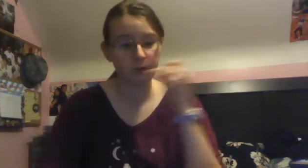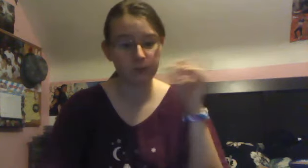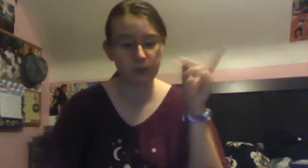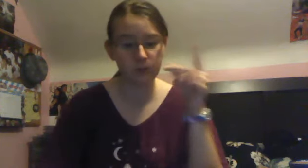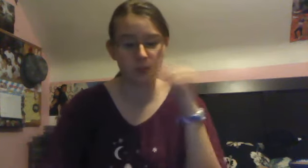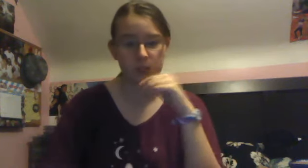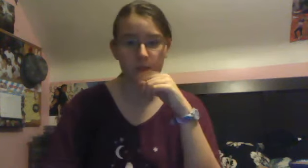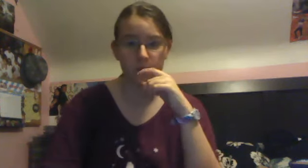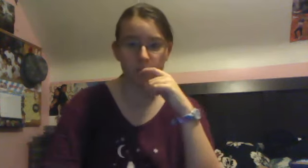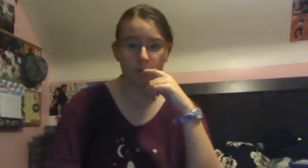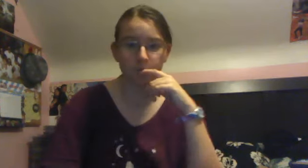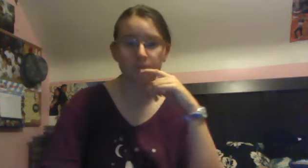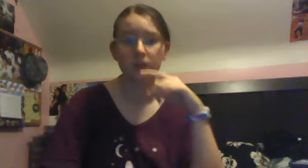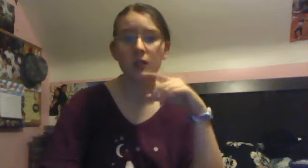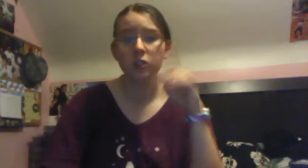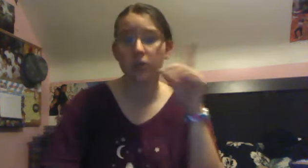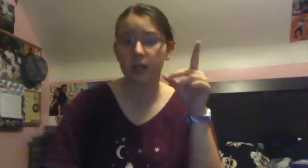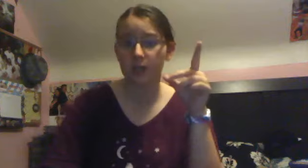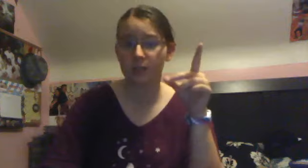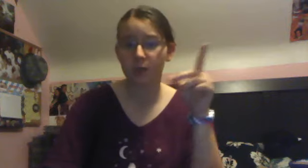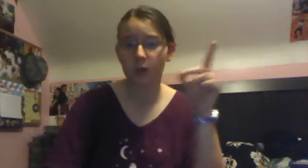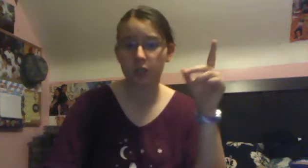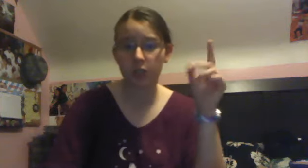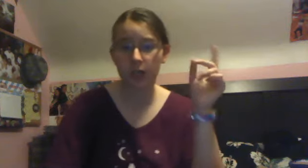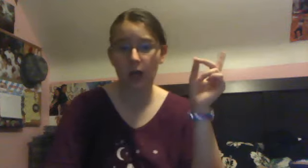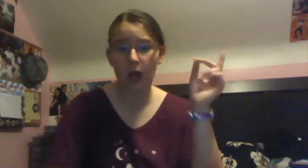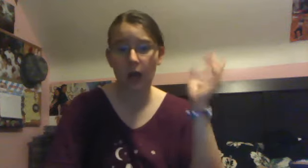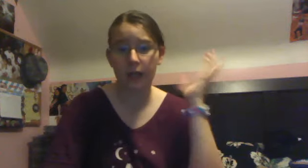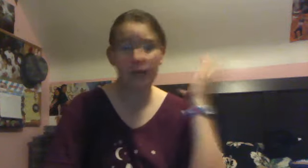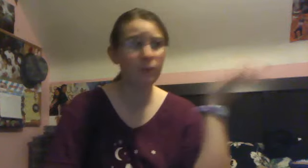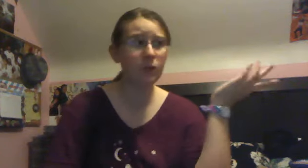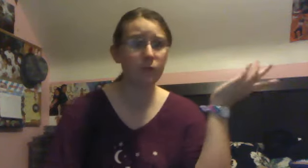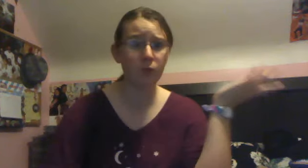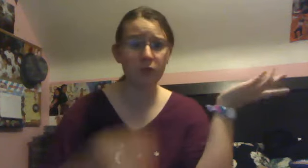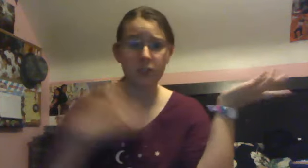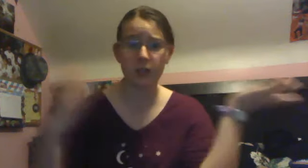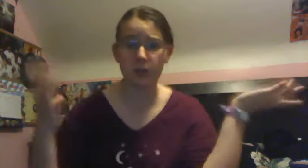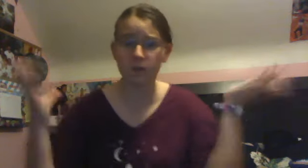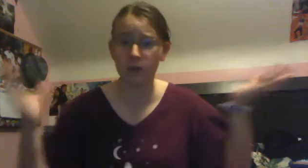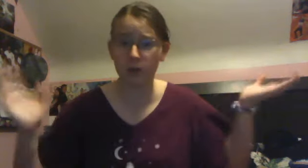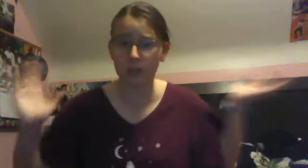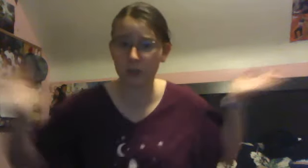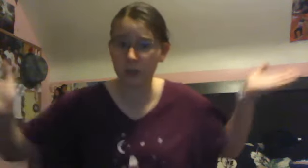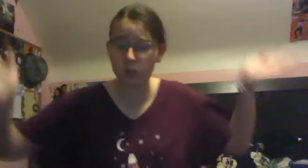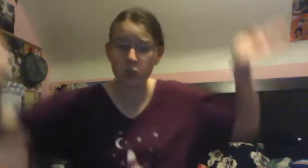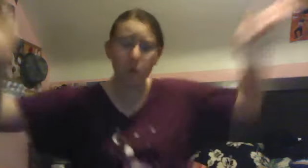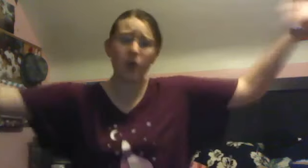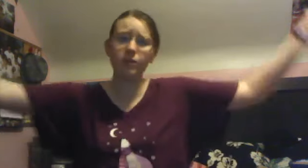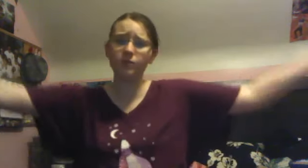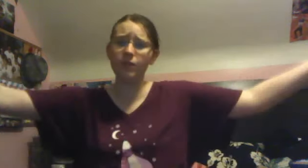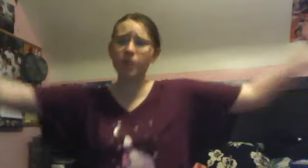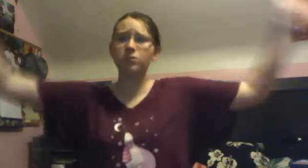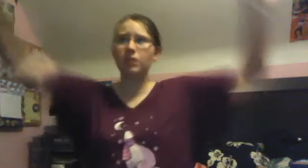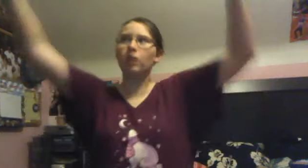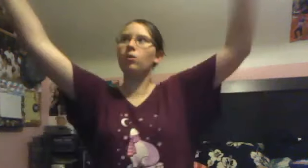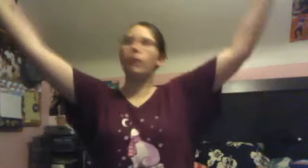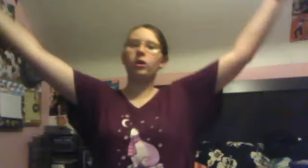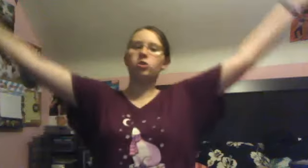I'm sure this is in my middle. So thank you guys for watching. I can't believe we've stuck it out for nearly 200 videos. So it's like, oh my god, 200